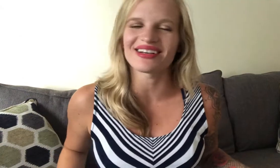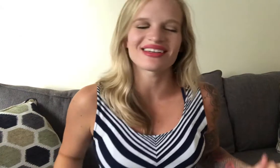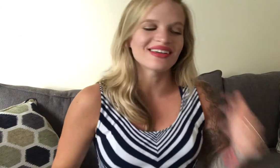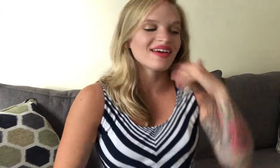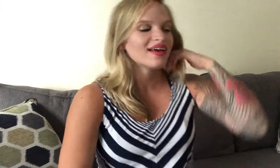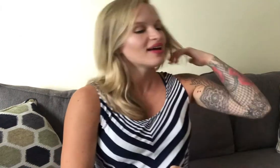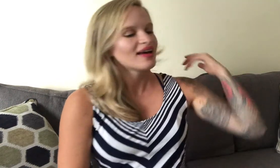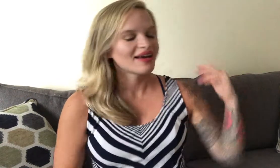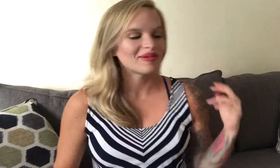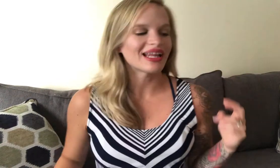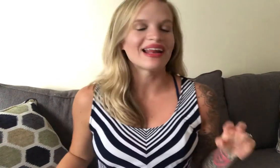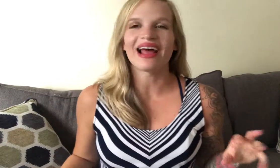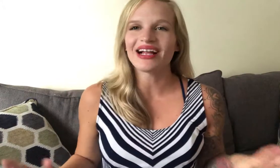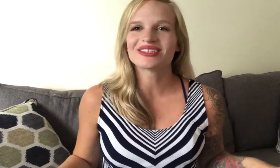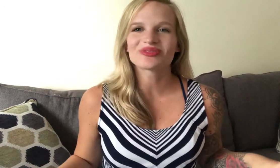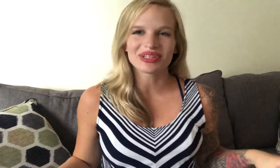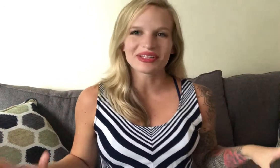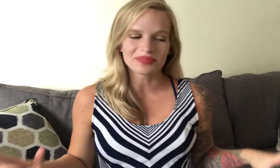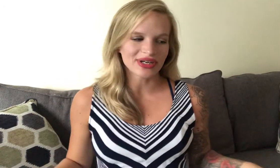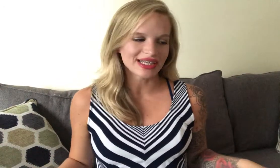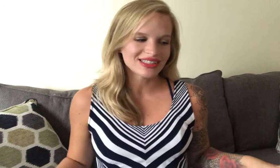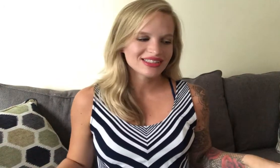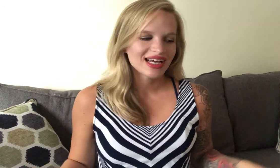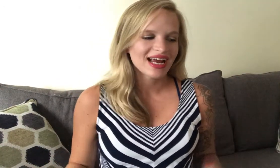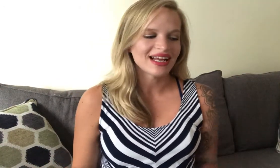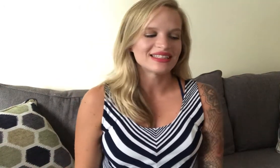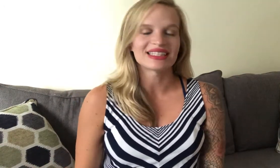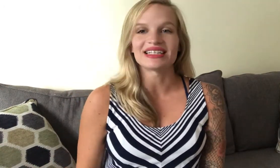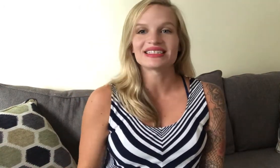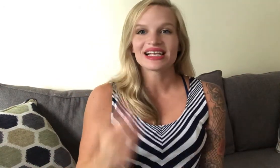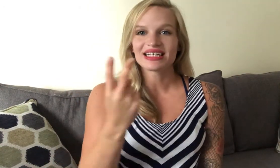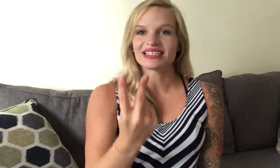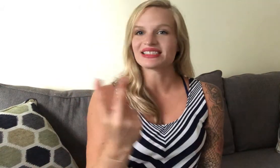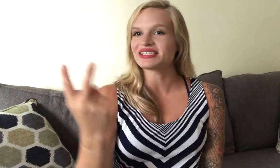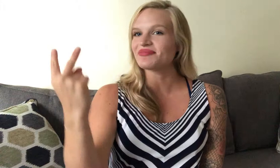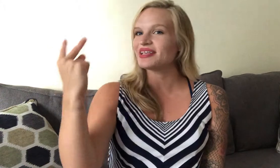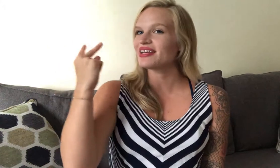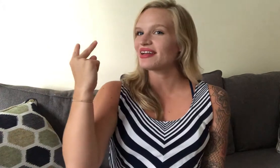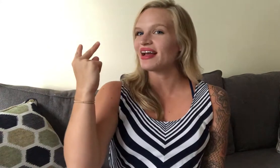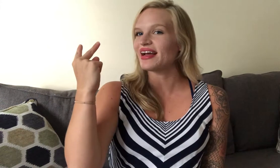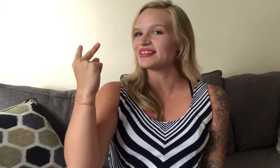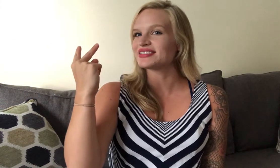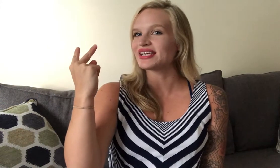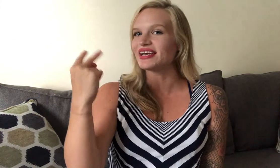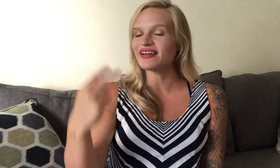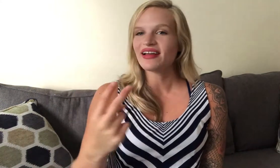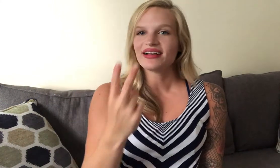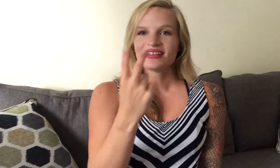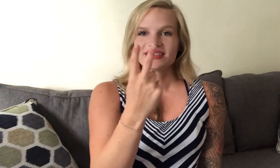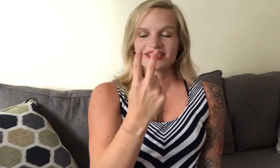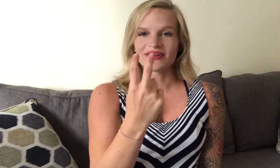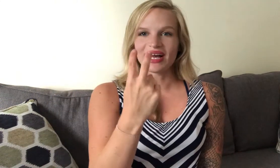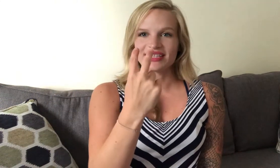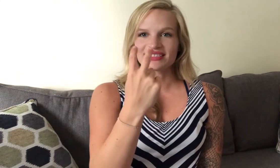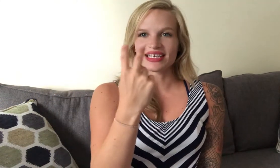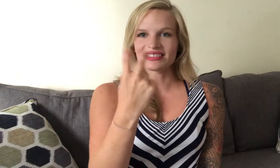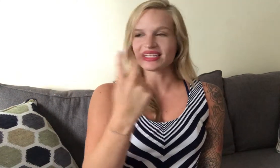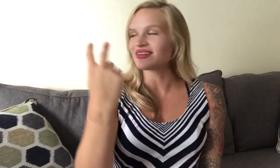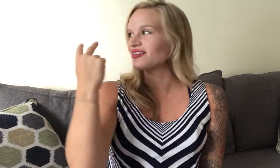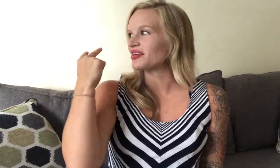talking but then it ends with the bridge and it says you see me in hindsight so hindsight is like looking